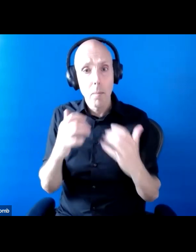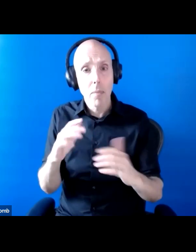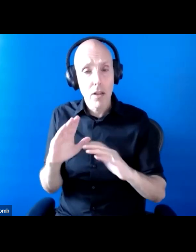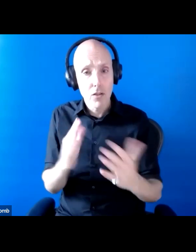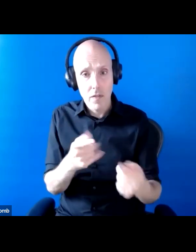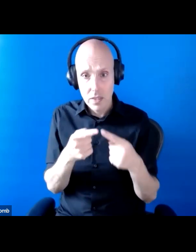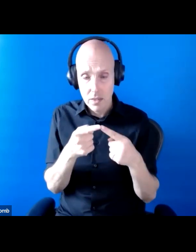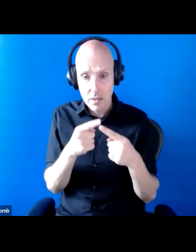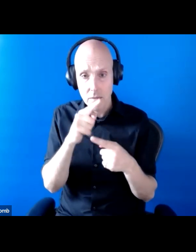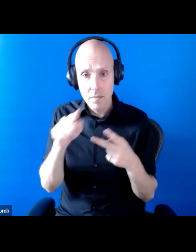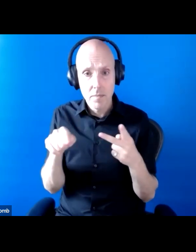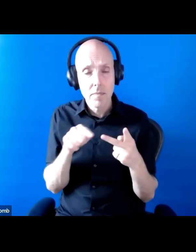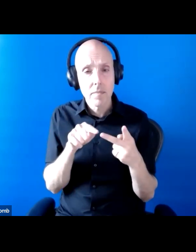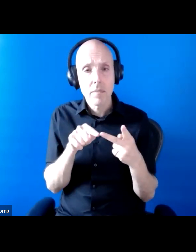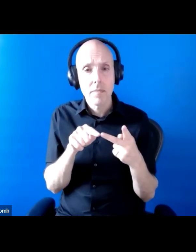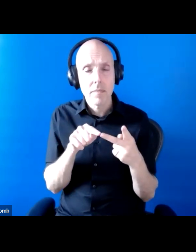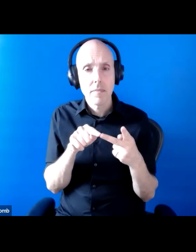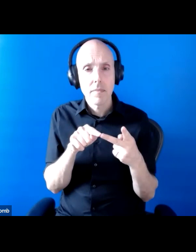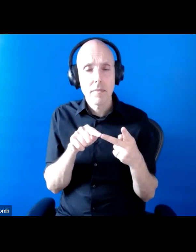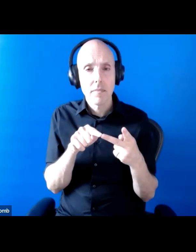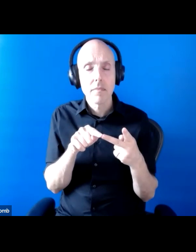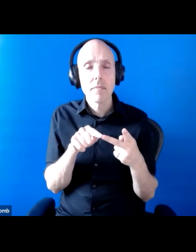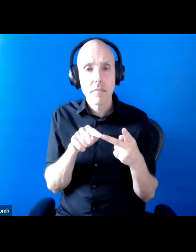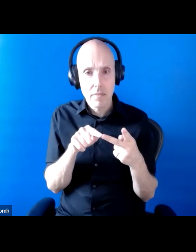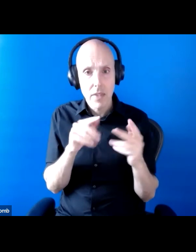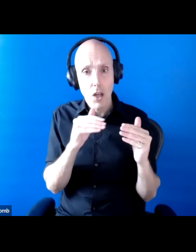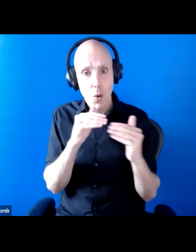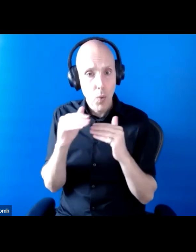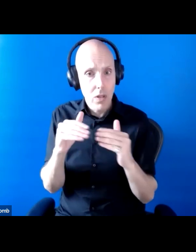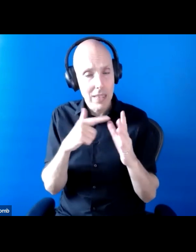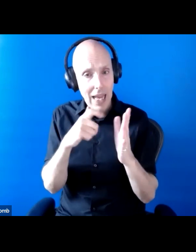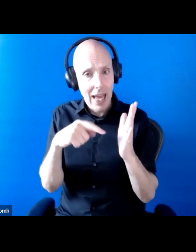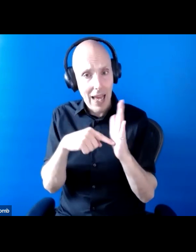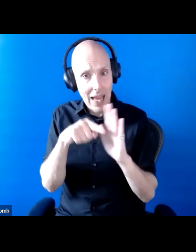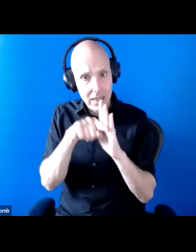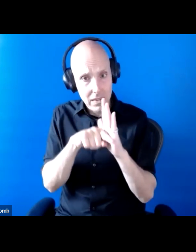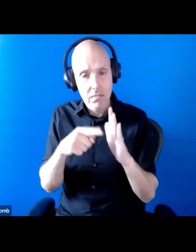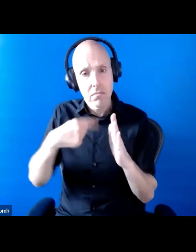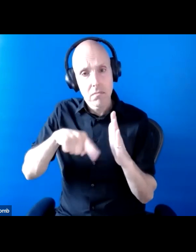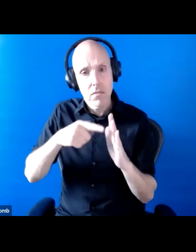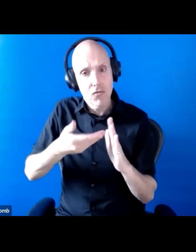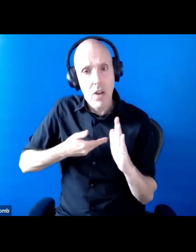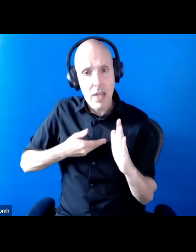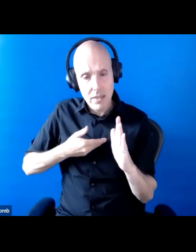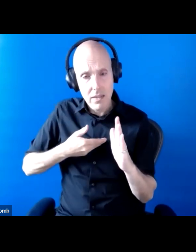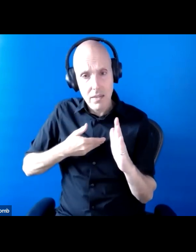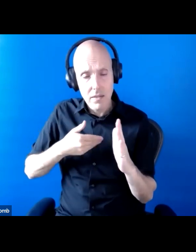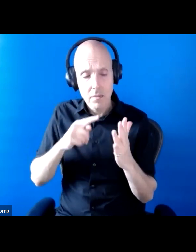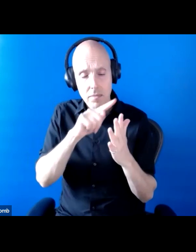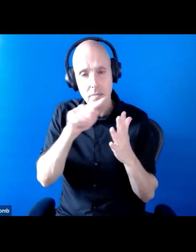I then want to talk about the Equality Act and our rights. And finally, I want to talk about